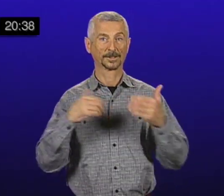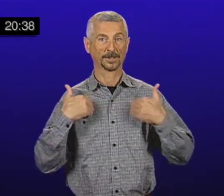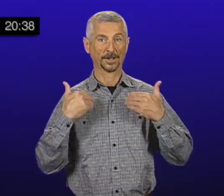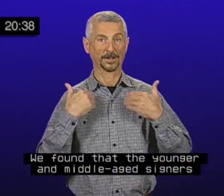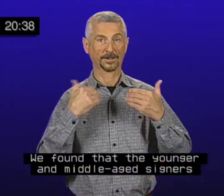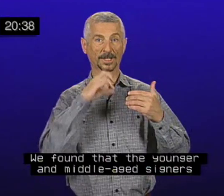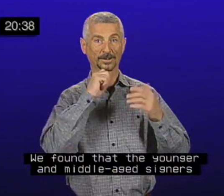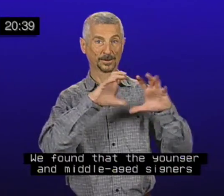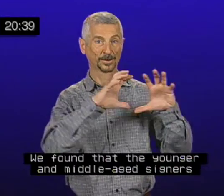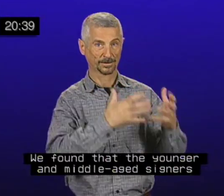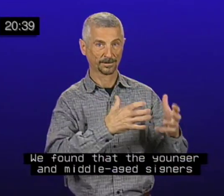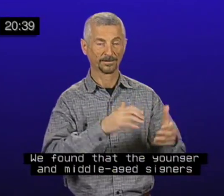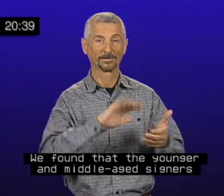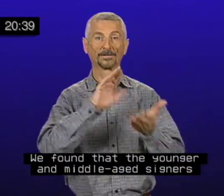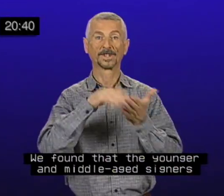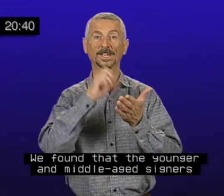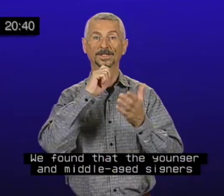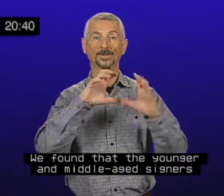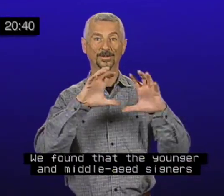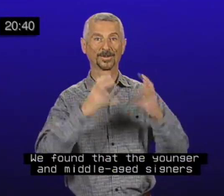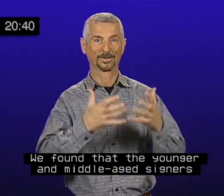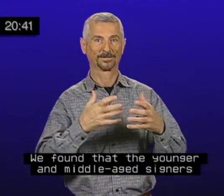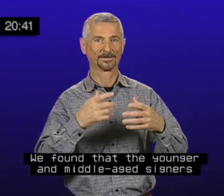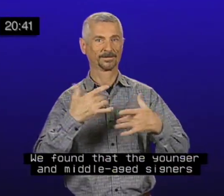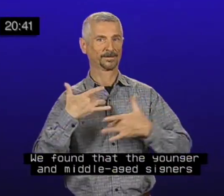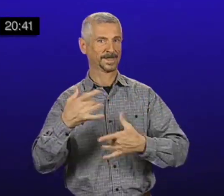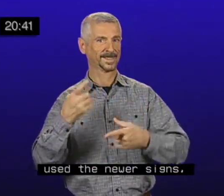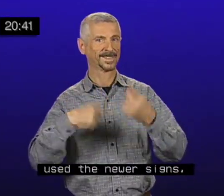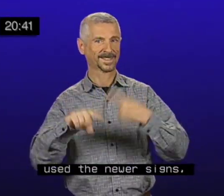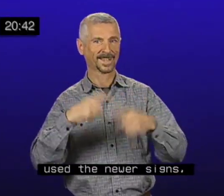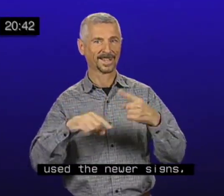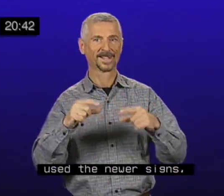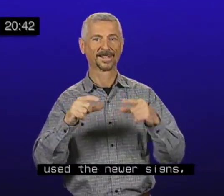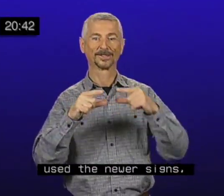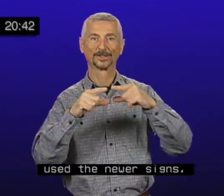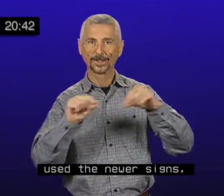We found that the younger and middle-aged signers used the newer signs,